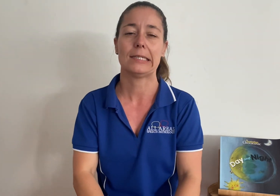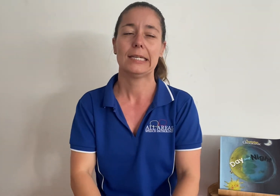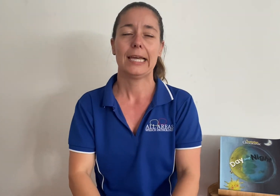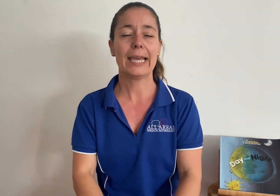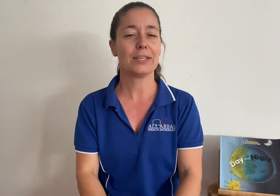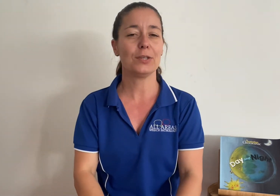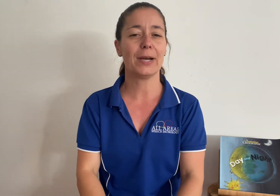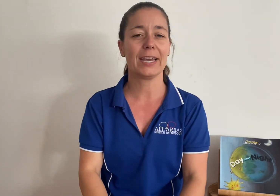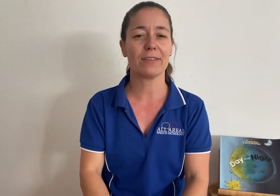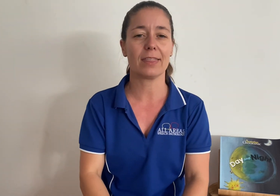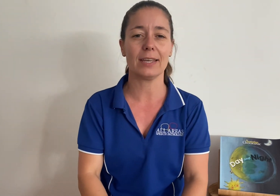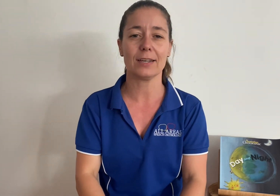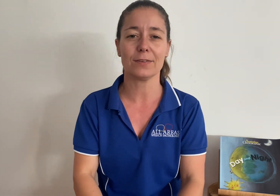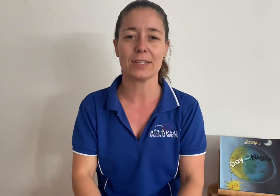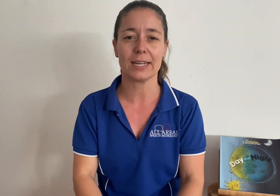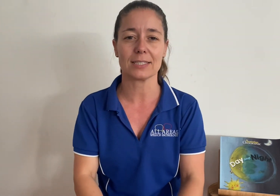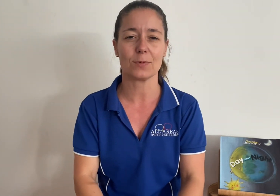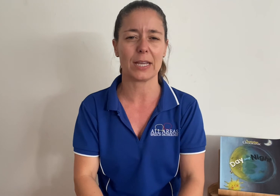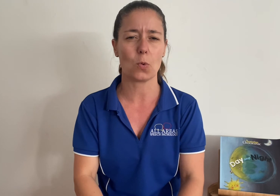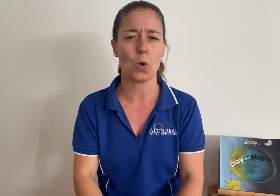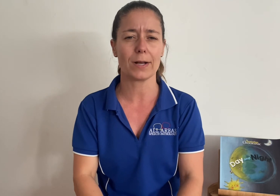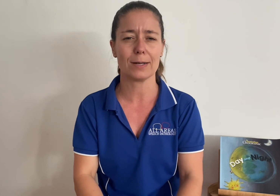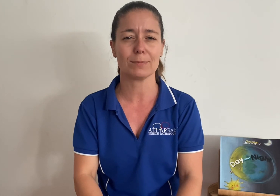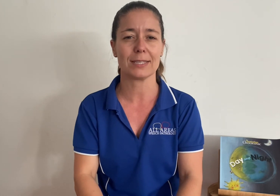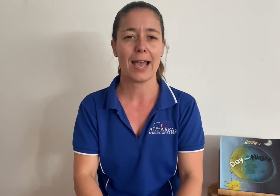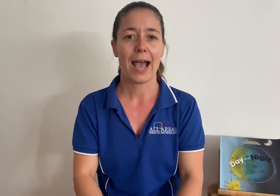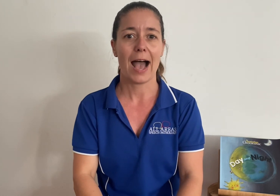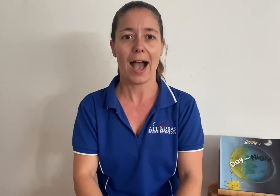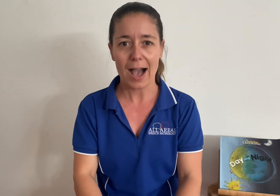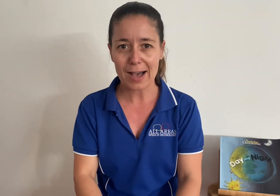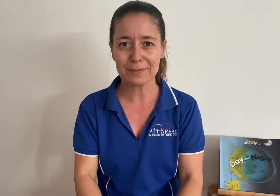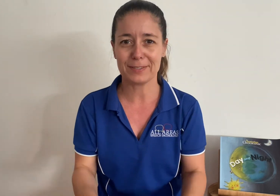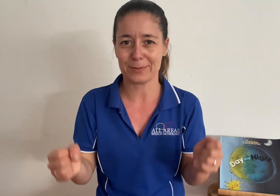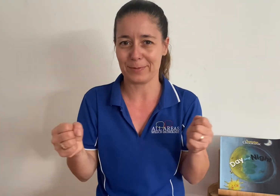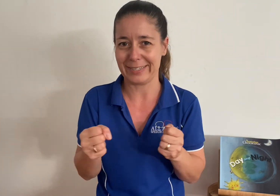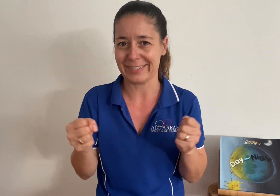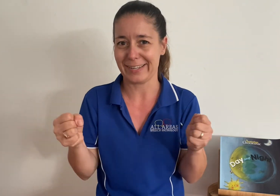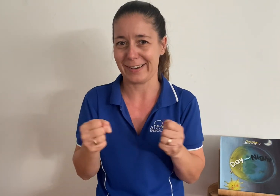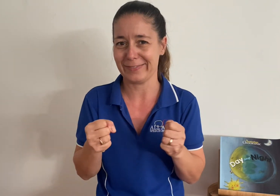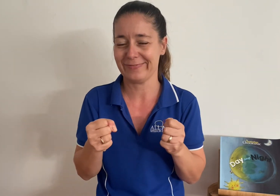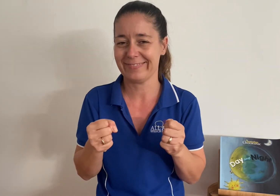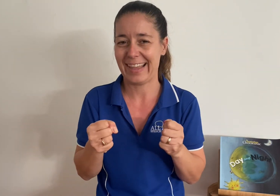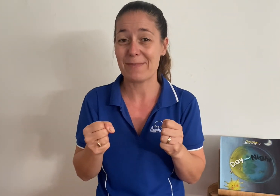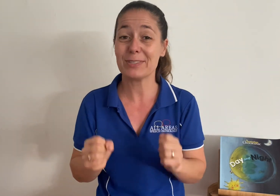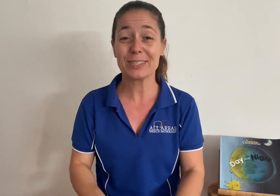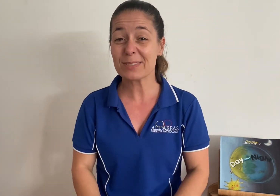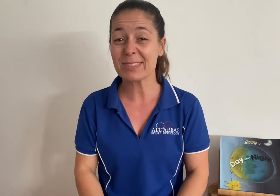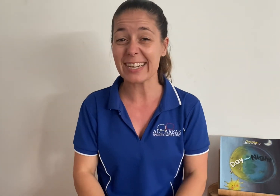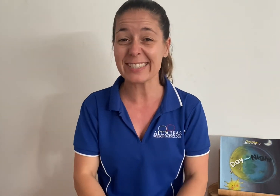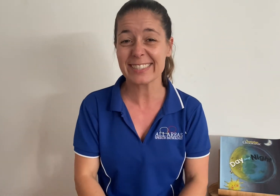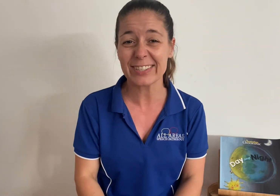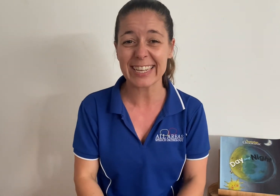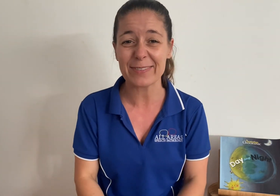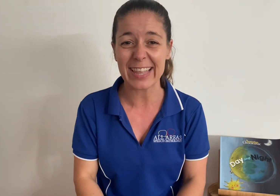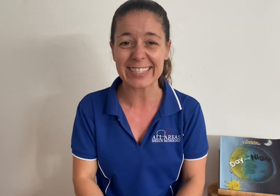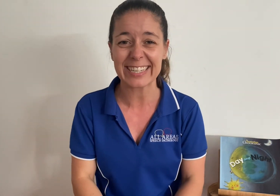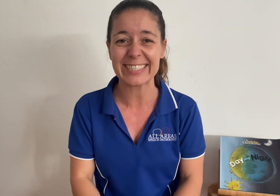And you might have a think over the next week, what comes after winter. And we'll do some signs associated with that season